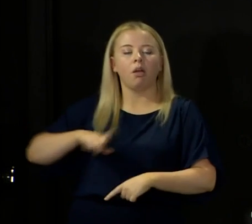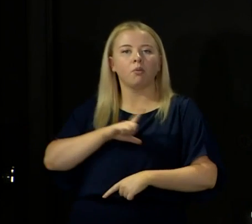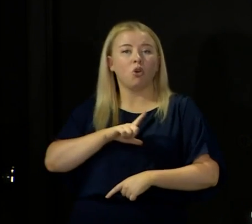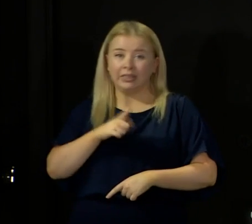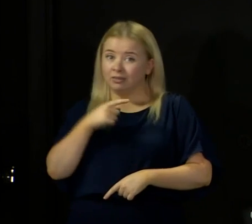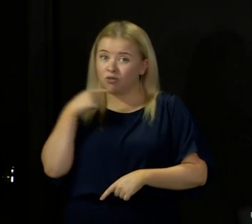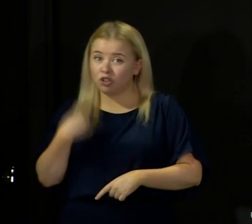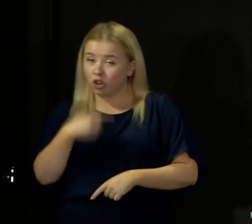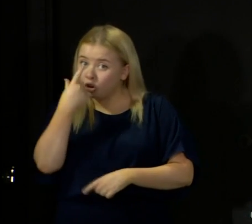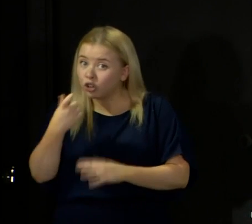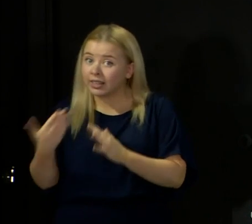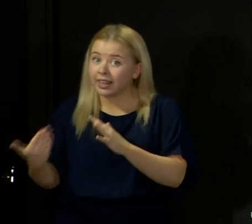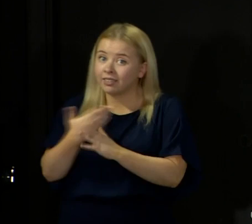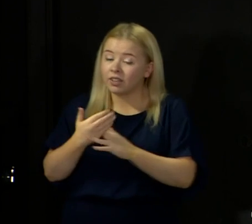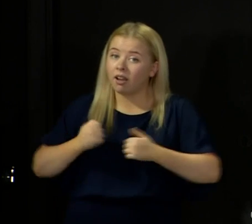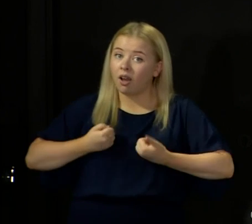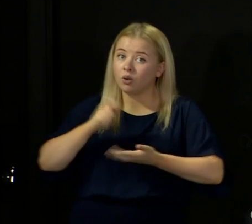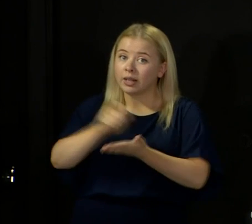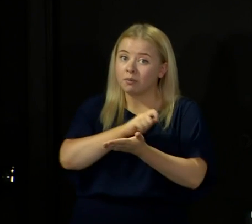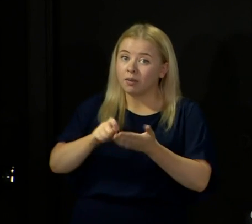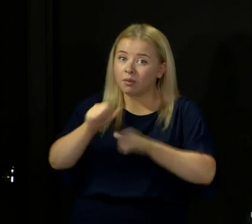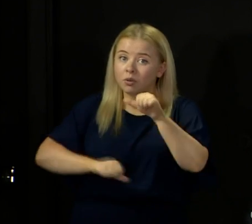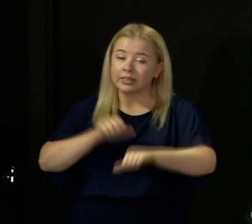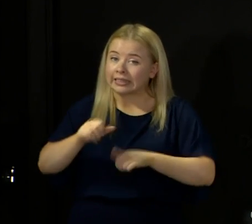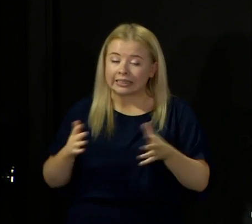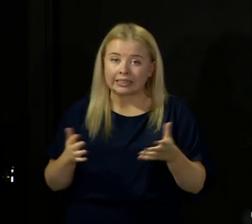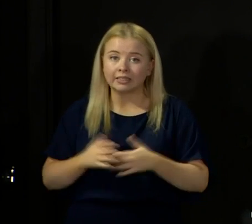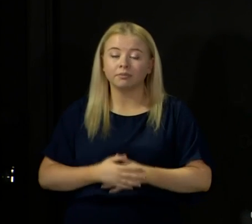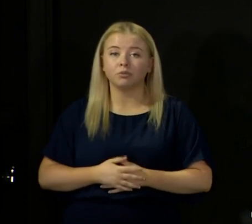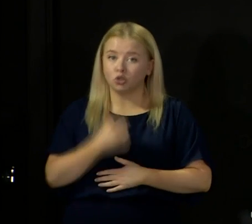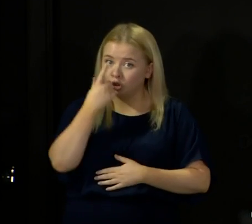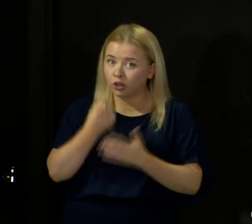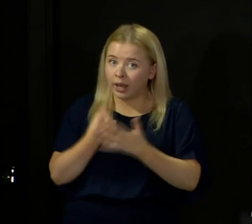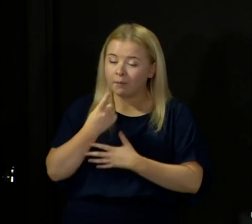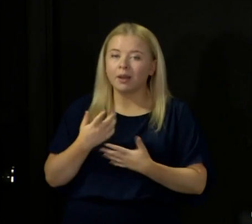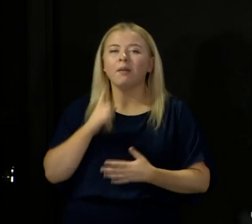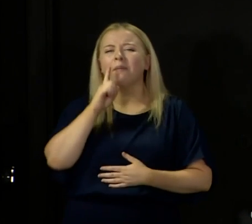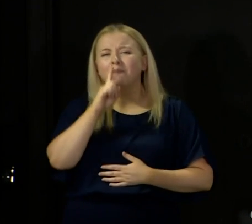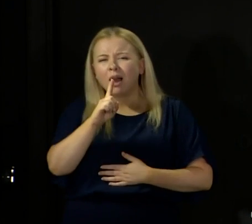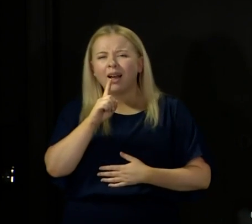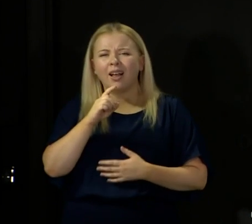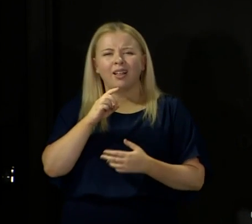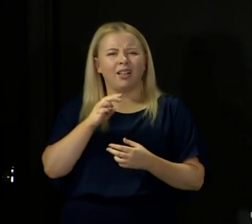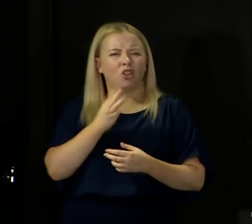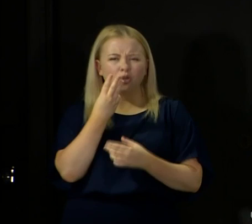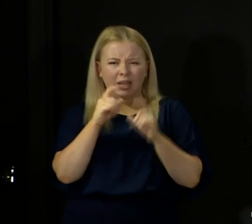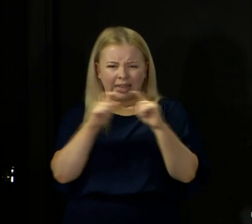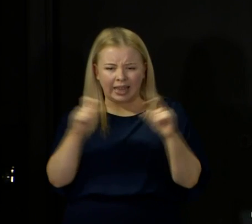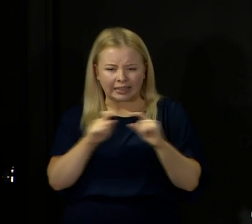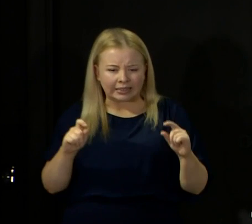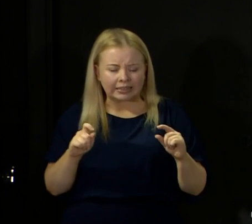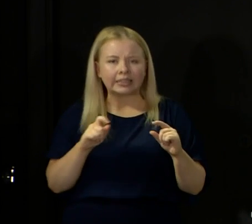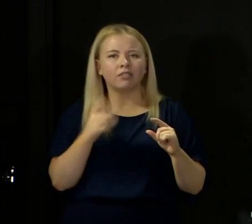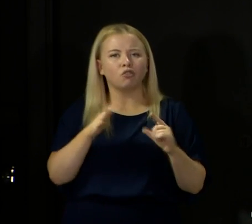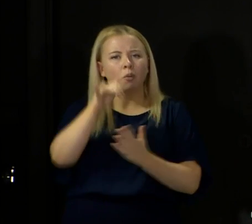processes. Secondly, I don't think you can really draw any conclusions from the three lines or thereabouts that the